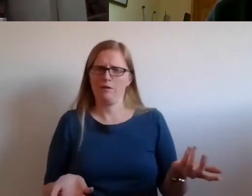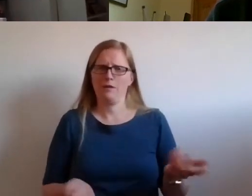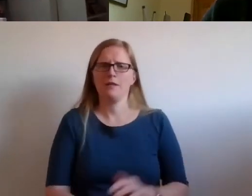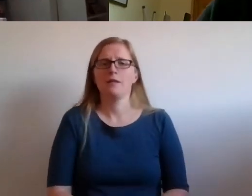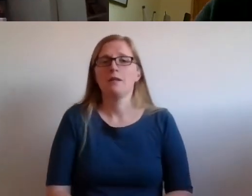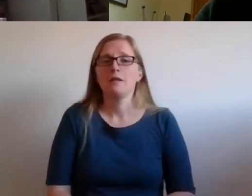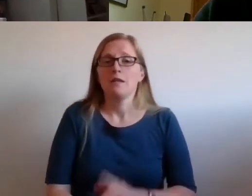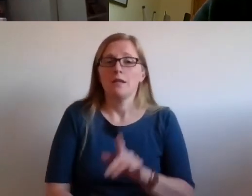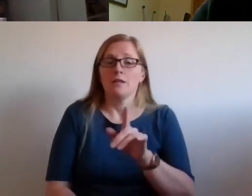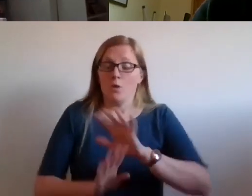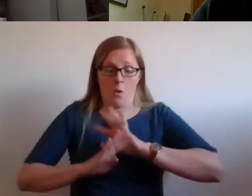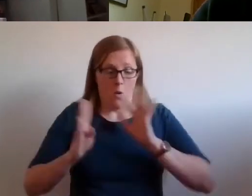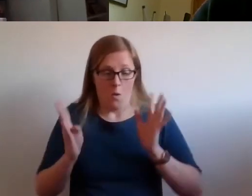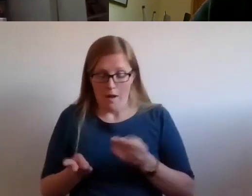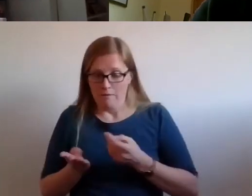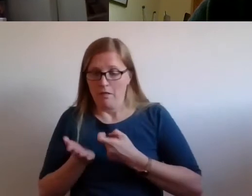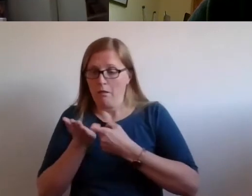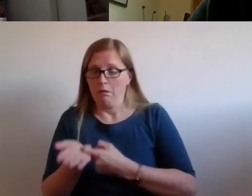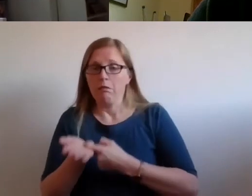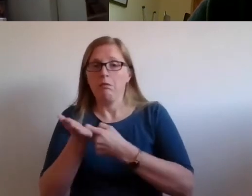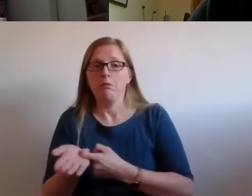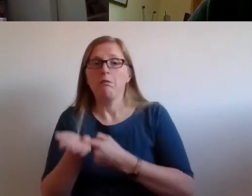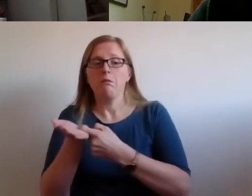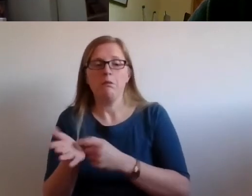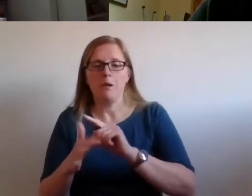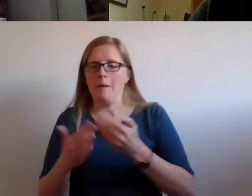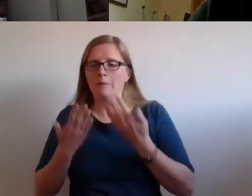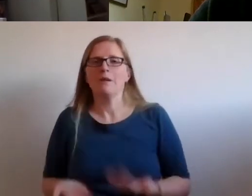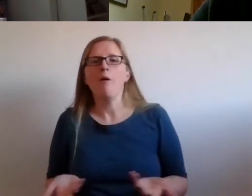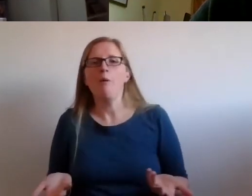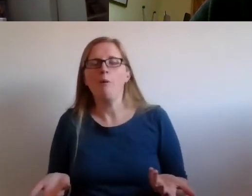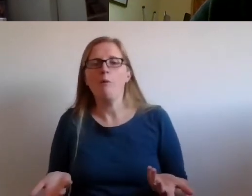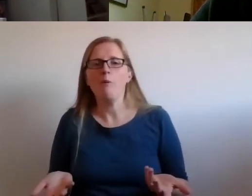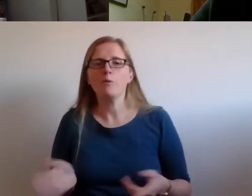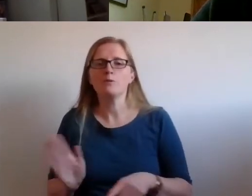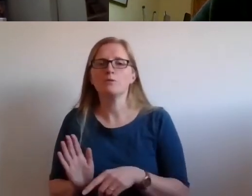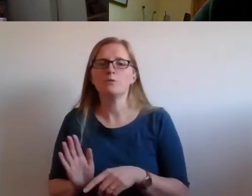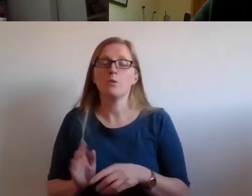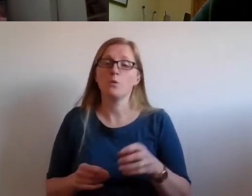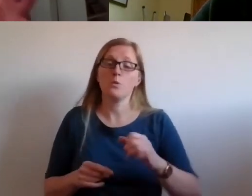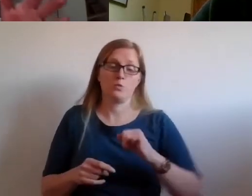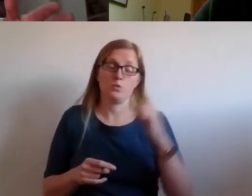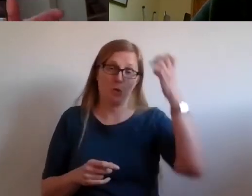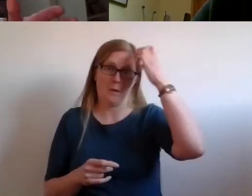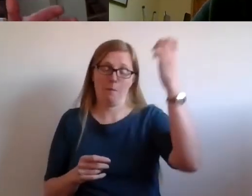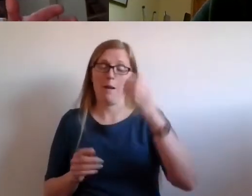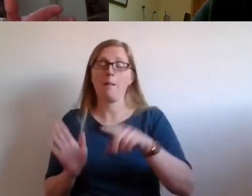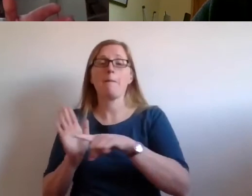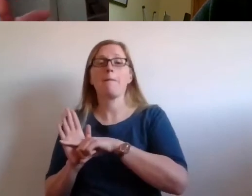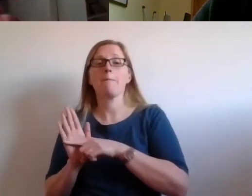of the current constitutional arrangements, and the bill that will be introduced to the Scottish Parliament will reflect